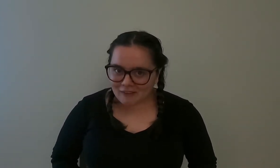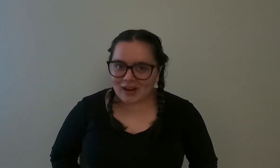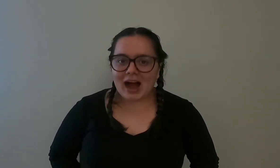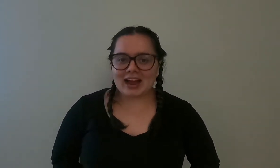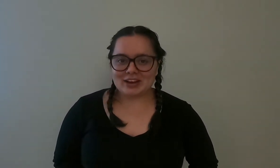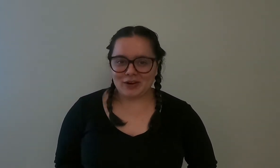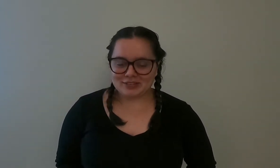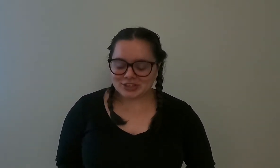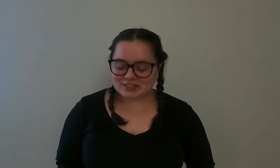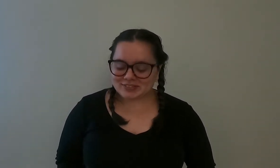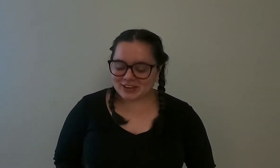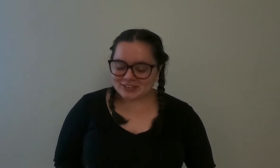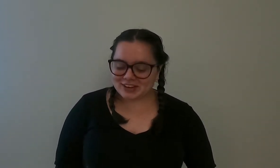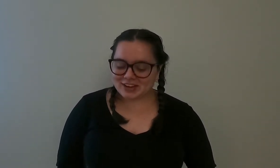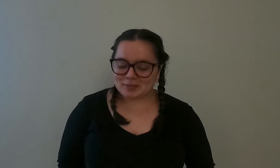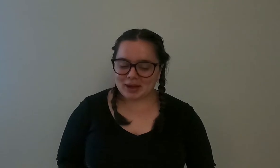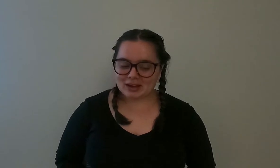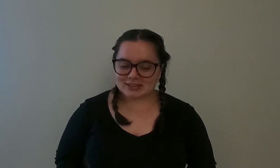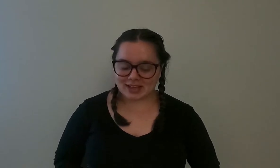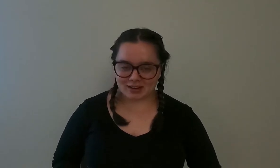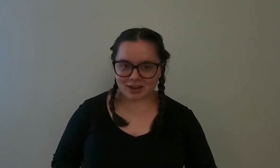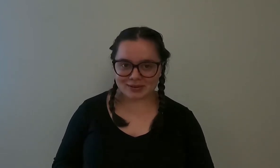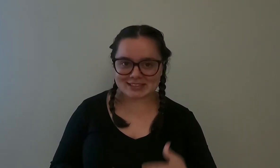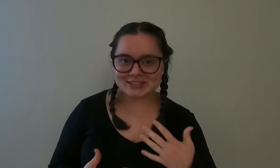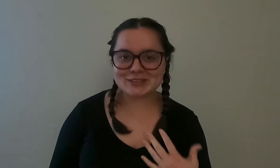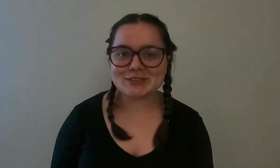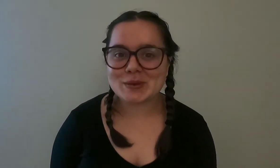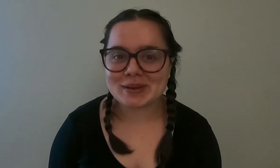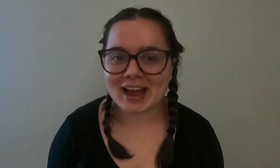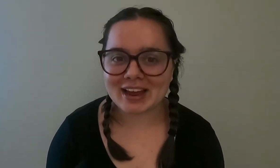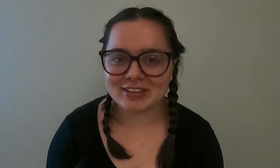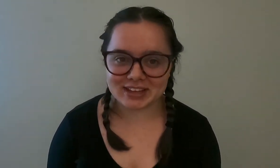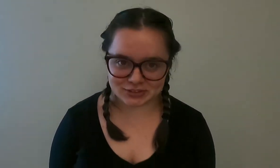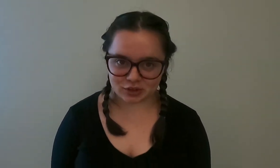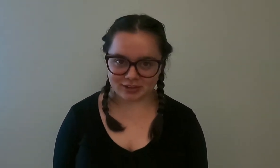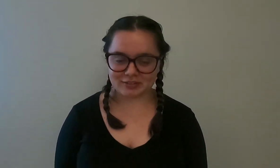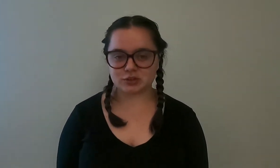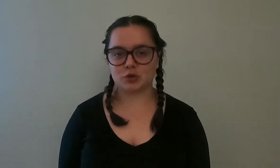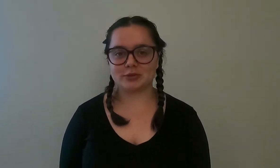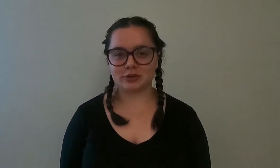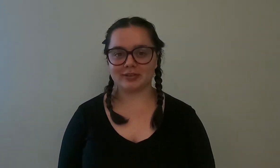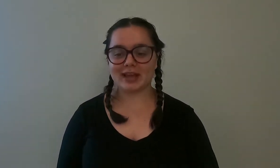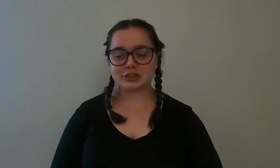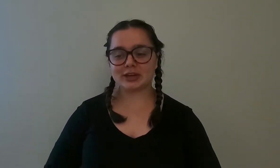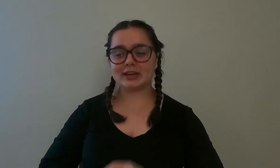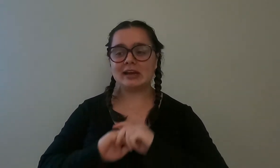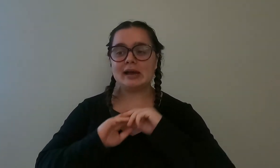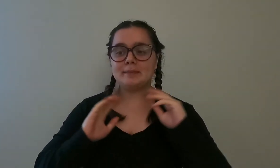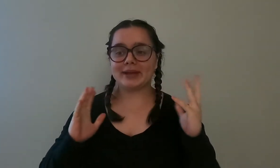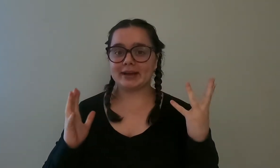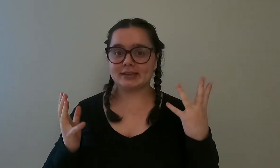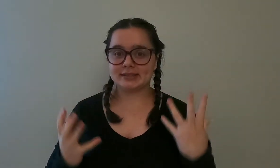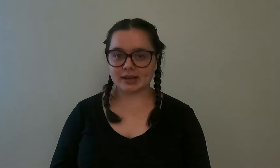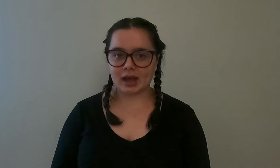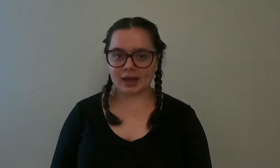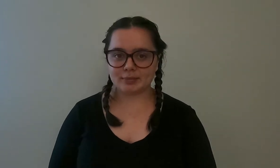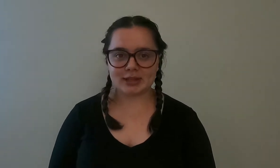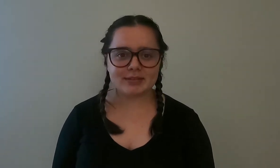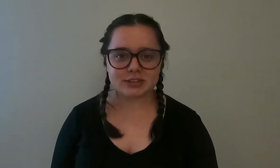i know i've shared some videos on here about how scared i was to scuba dive and get certified for scuba certification because i believe it's